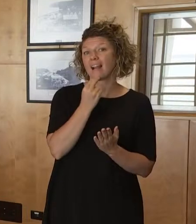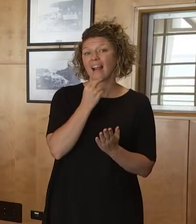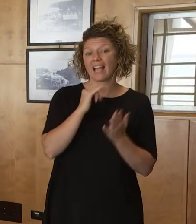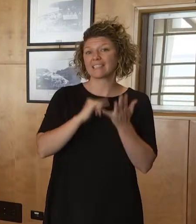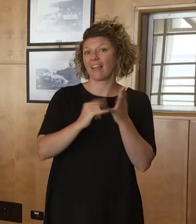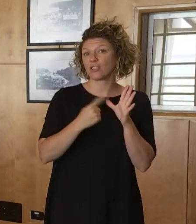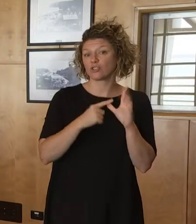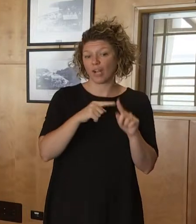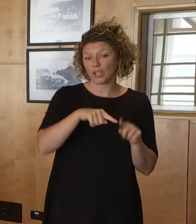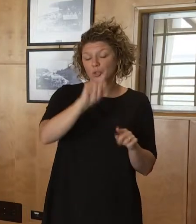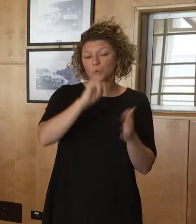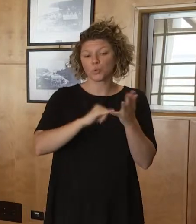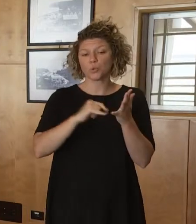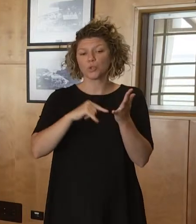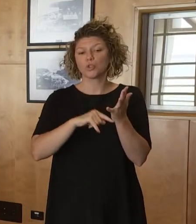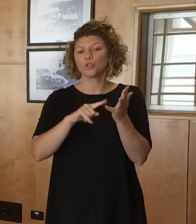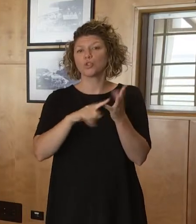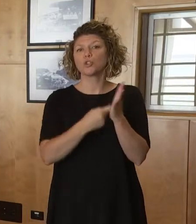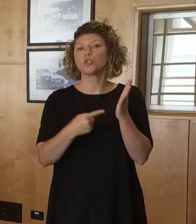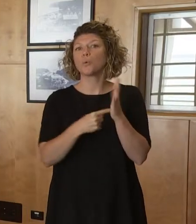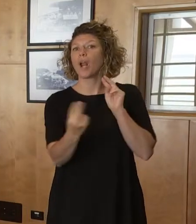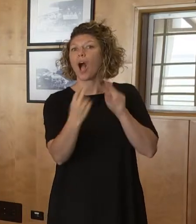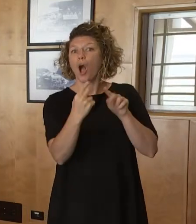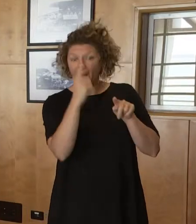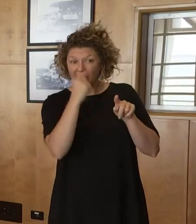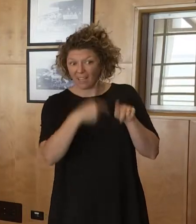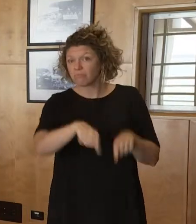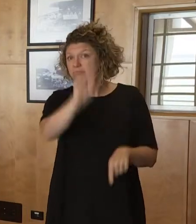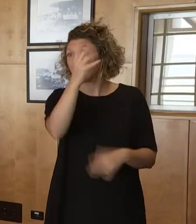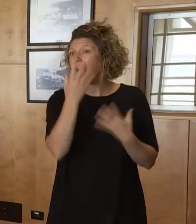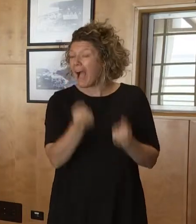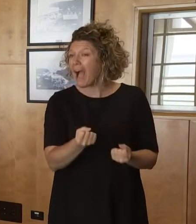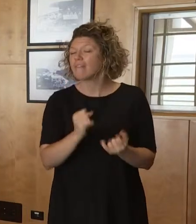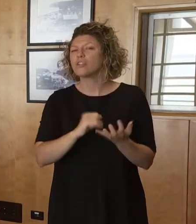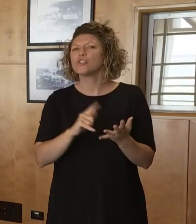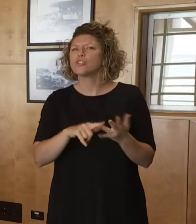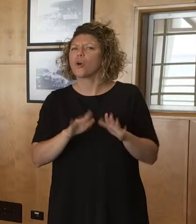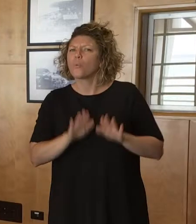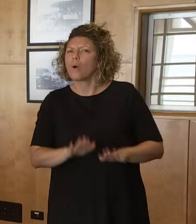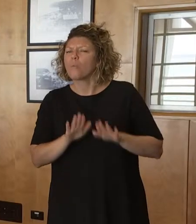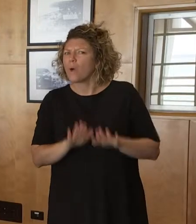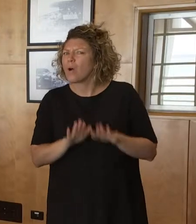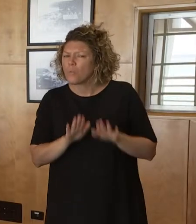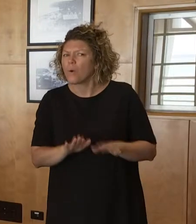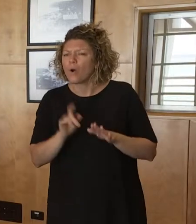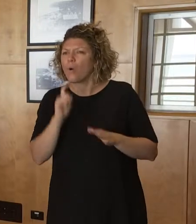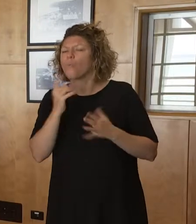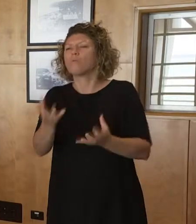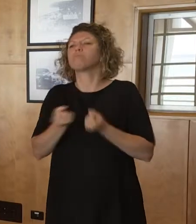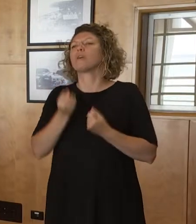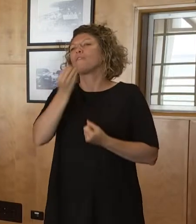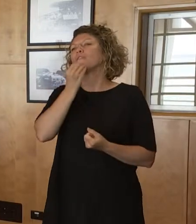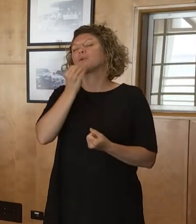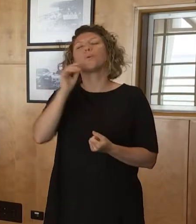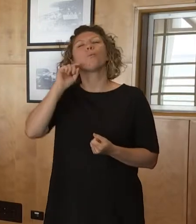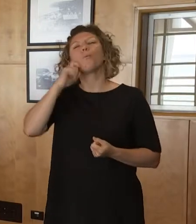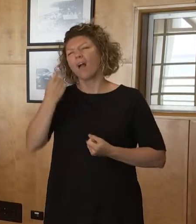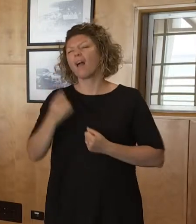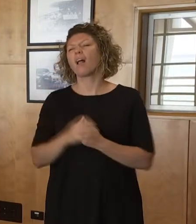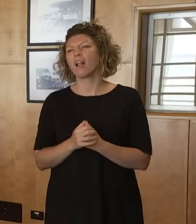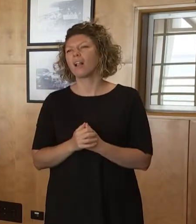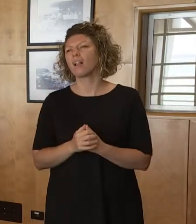the territory. So hopefully it's just short lived, but people certainly would be noting an impact to what's available